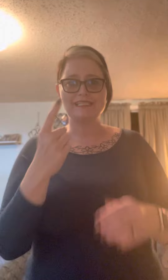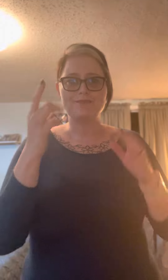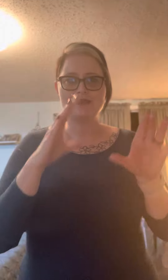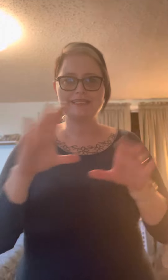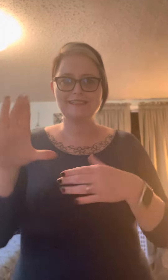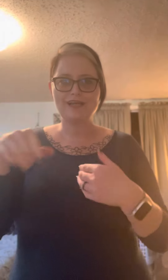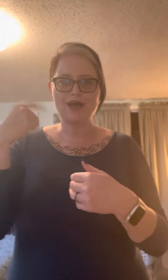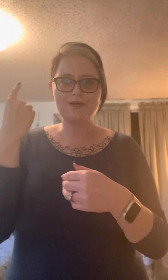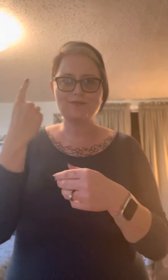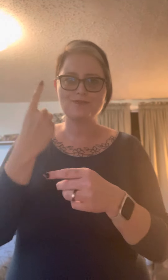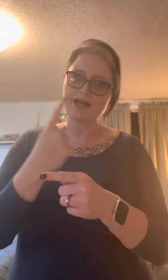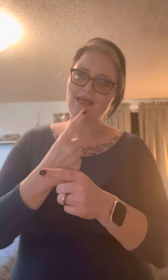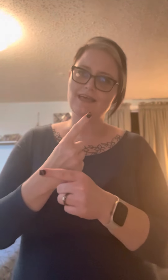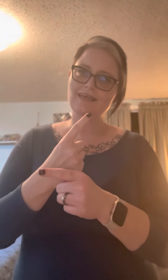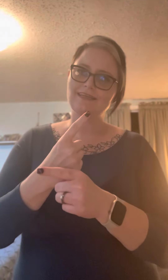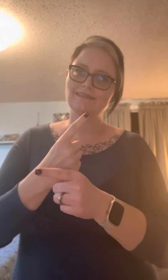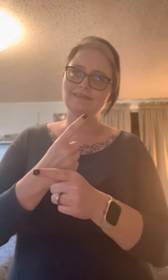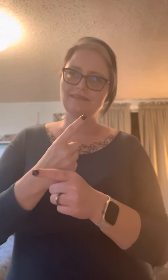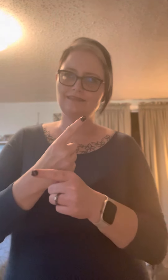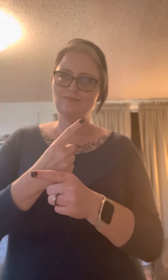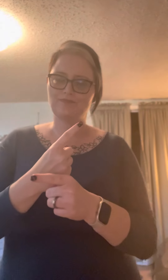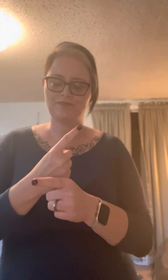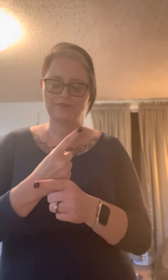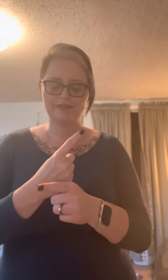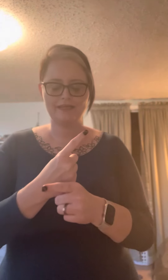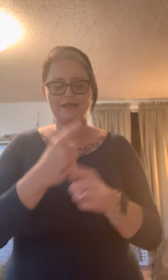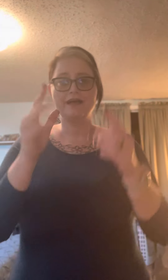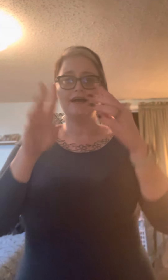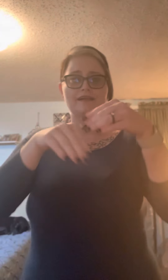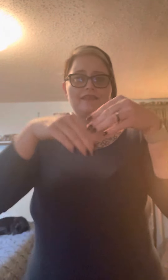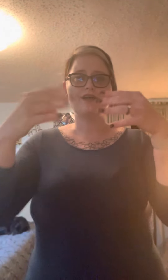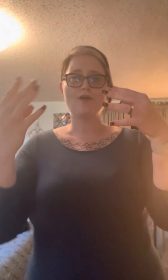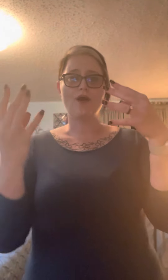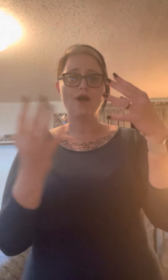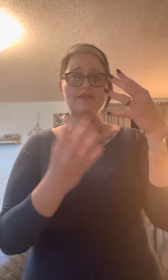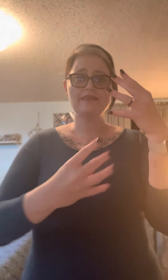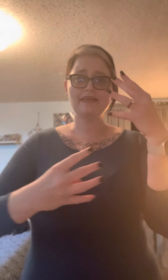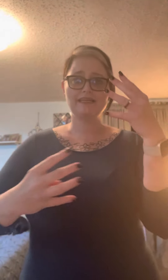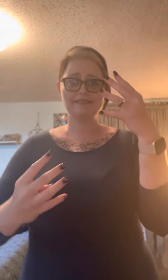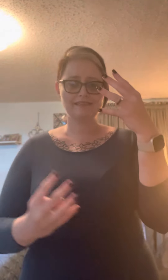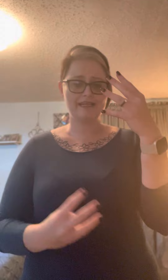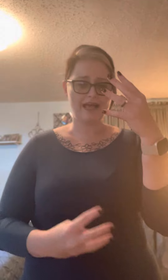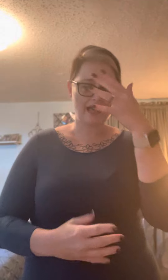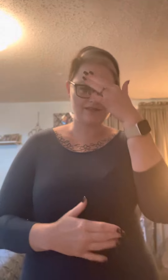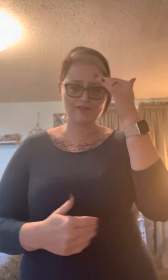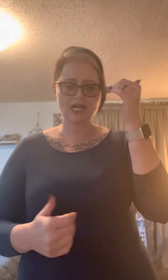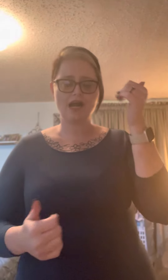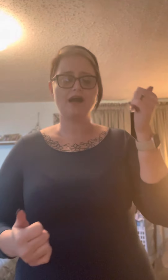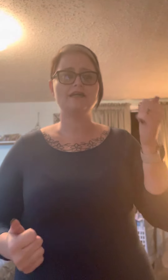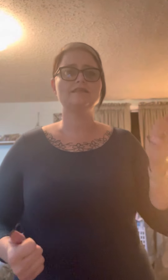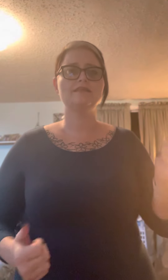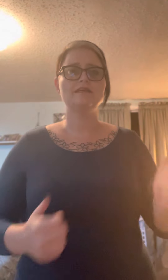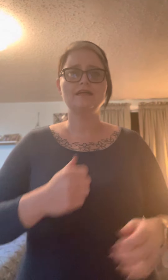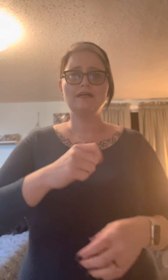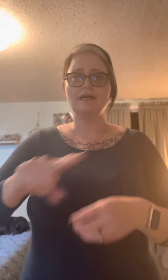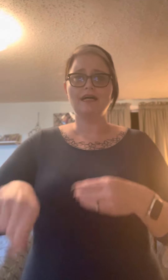something done right There are things that I've forgotten that I